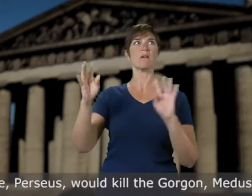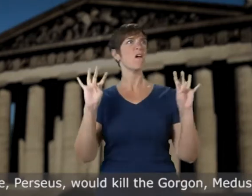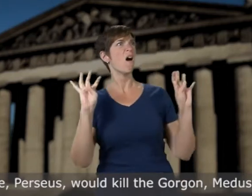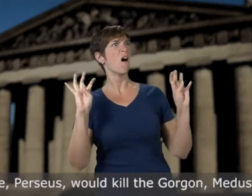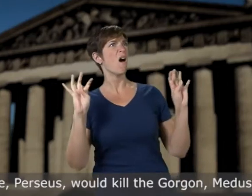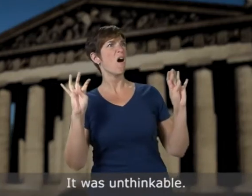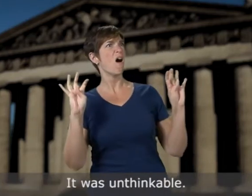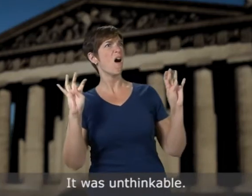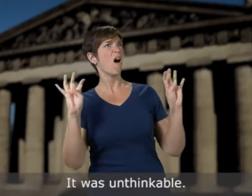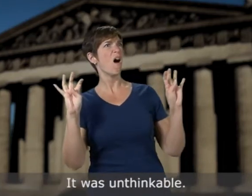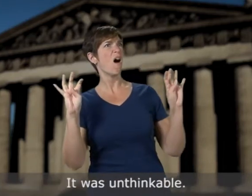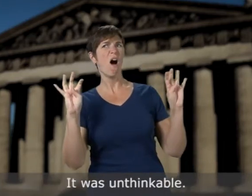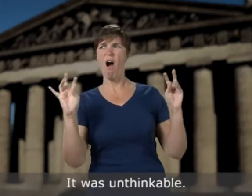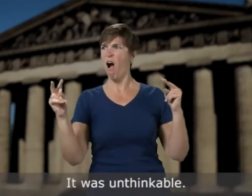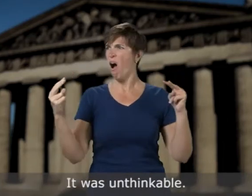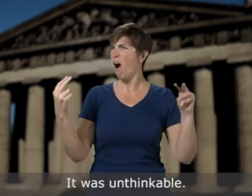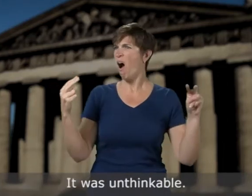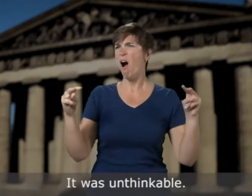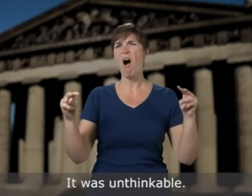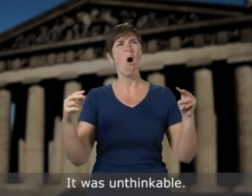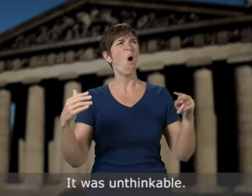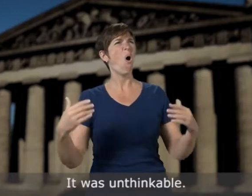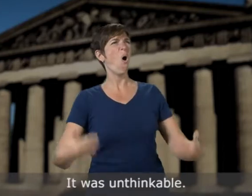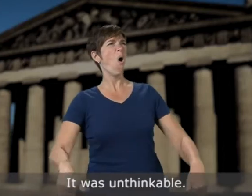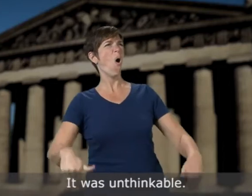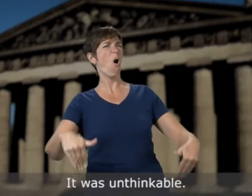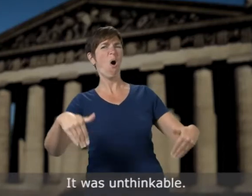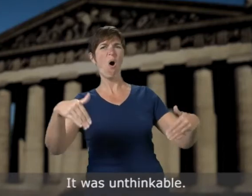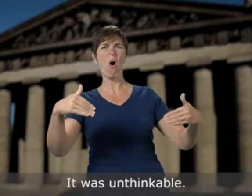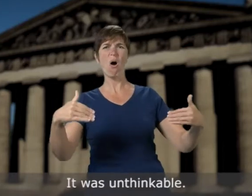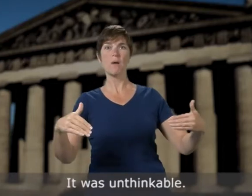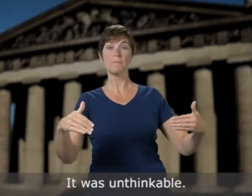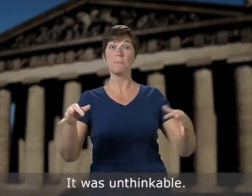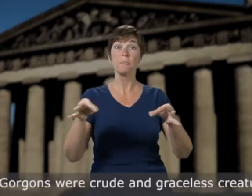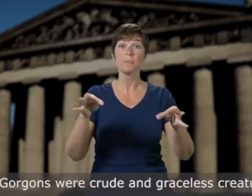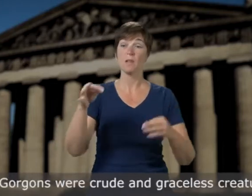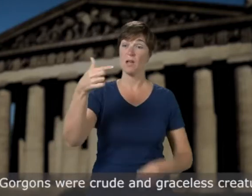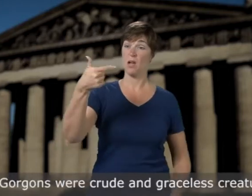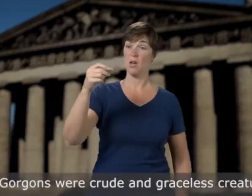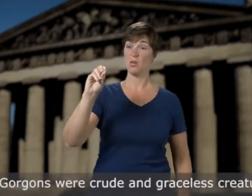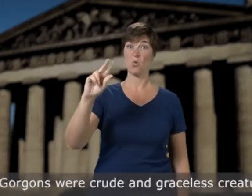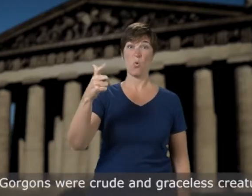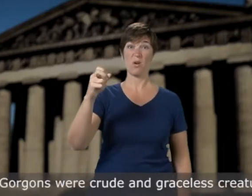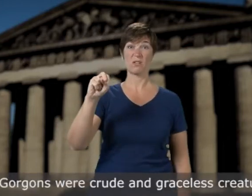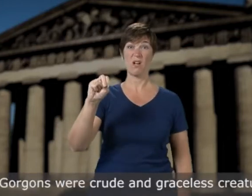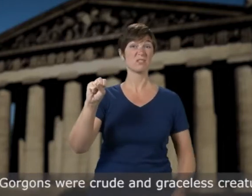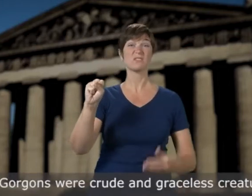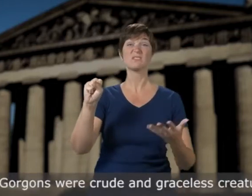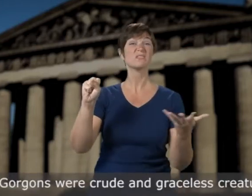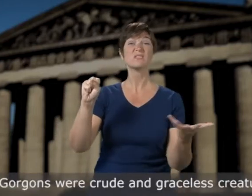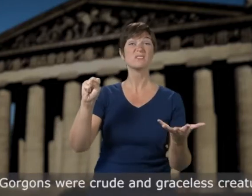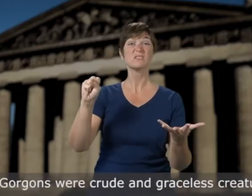It was unthinkable The Gorgons were crude